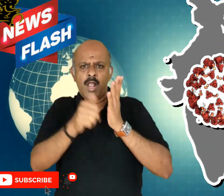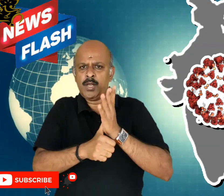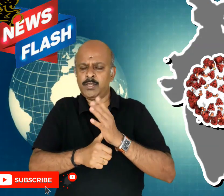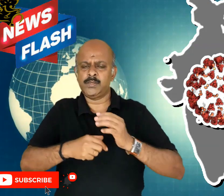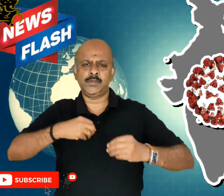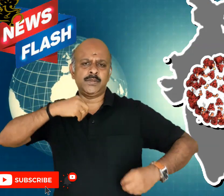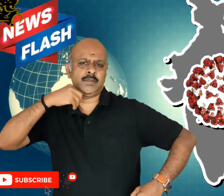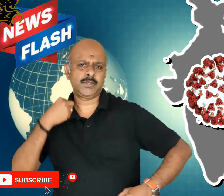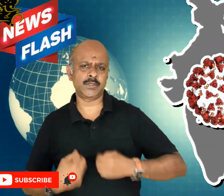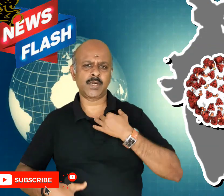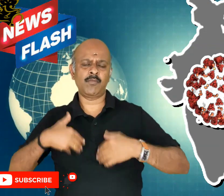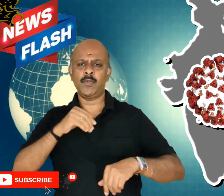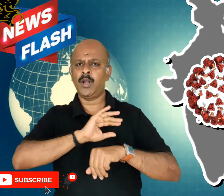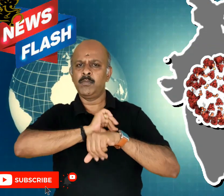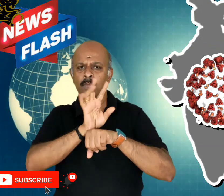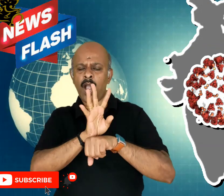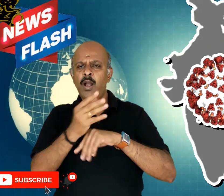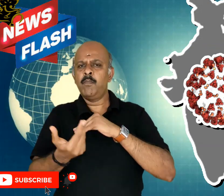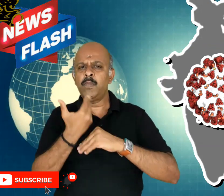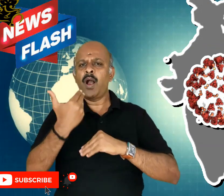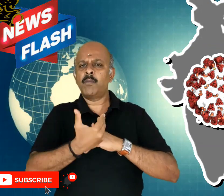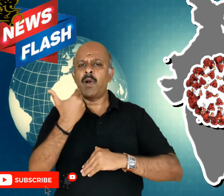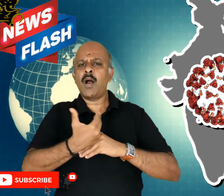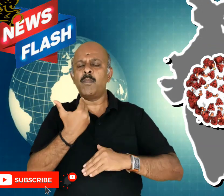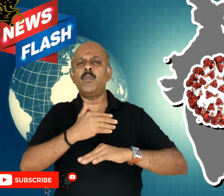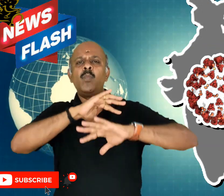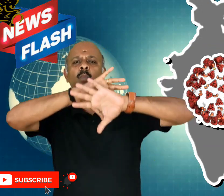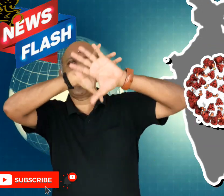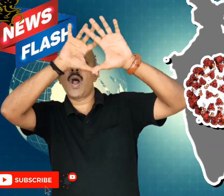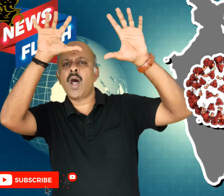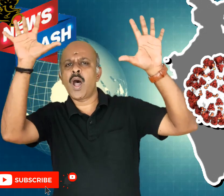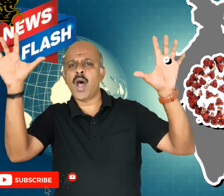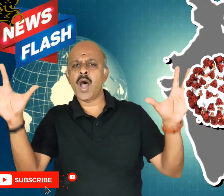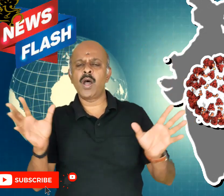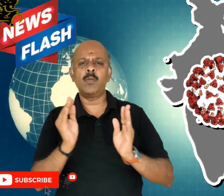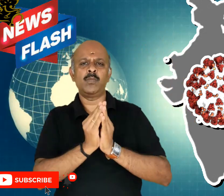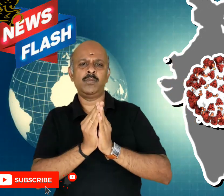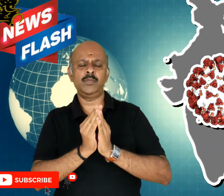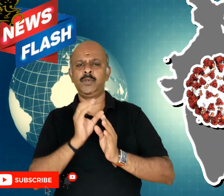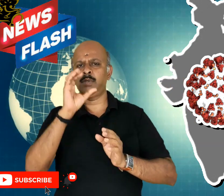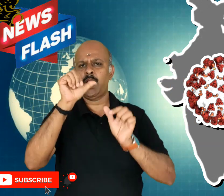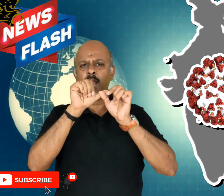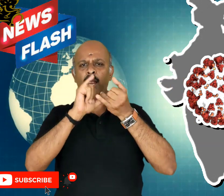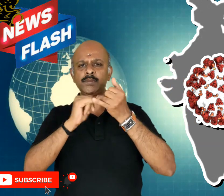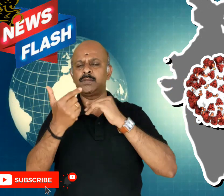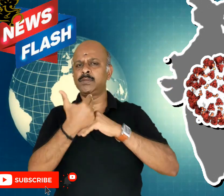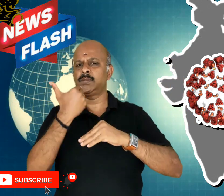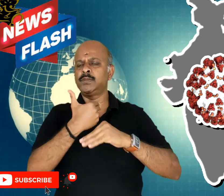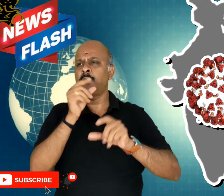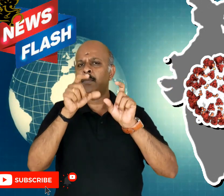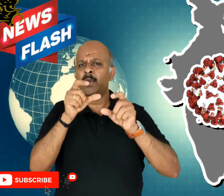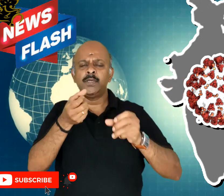with its Indian citizens the virus of COVID-19. The cases